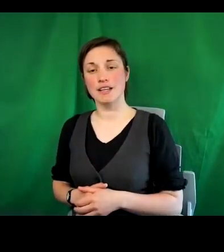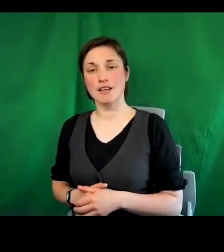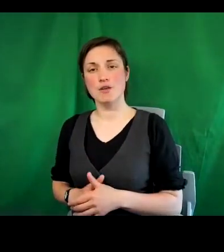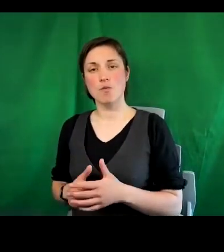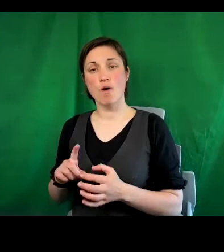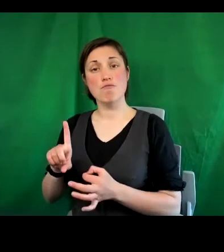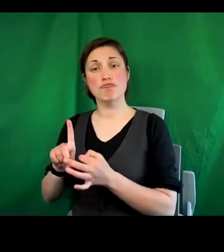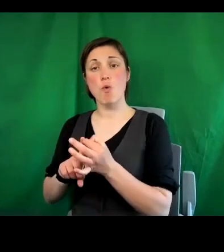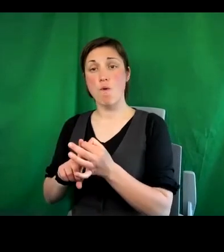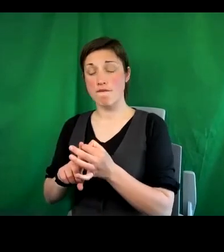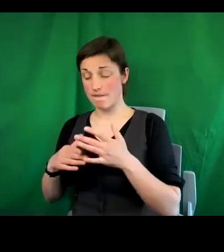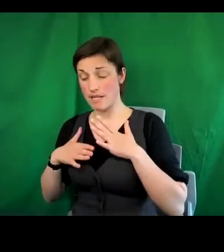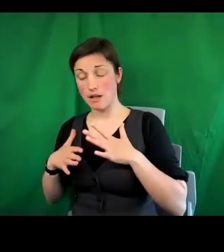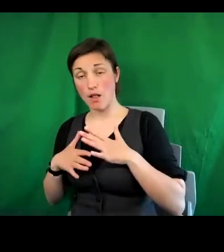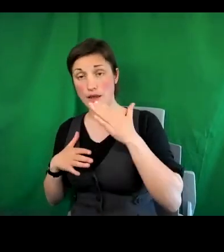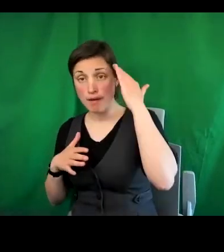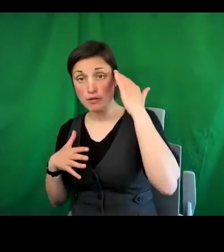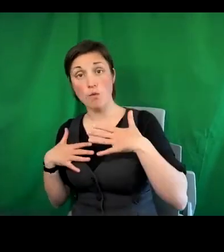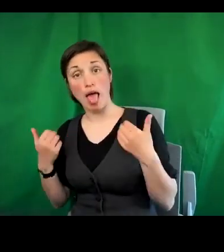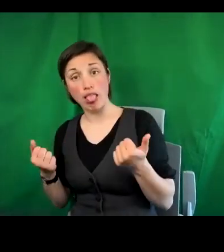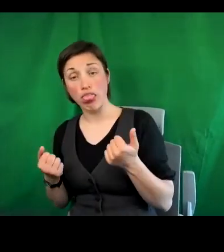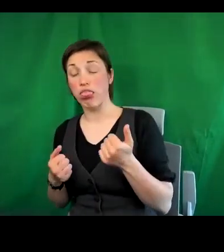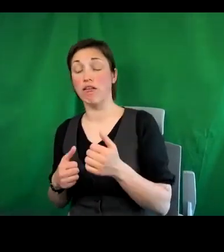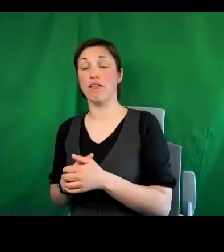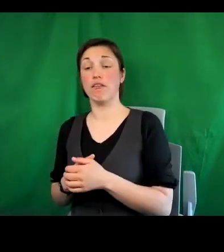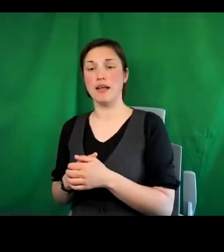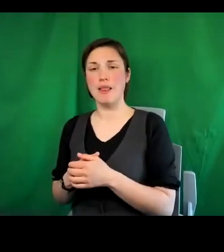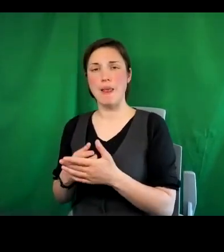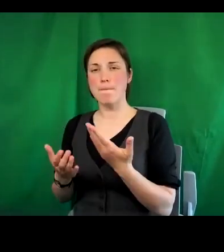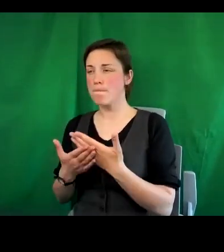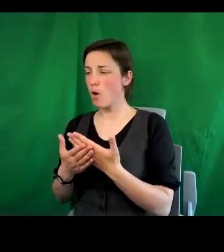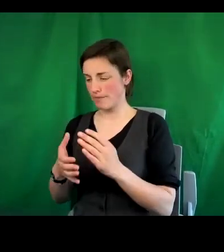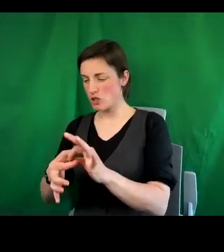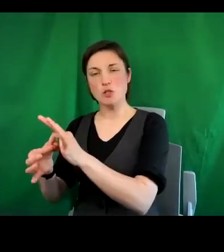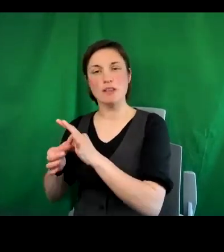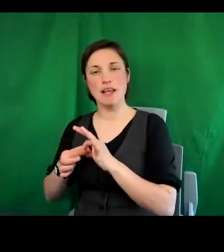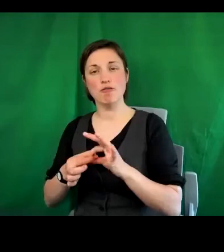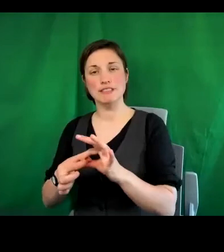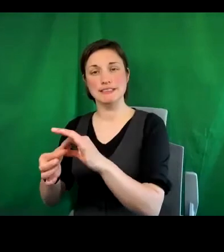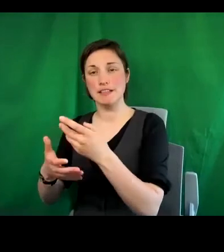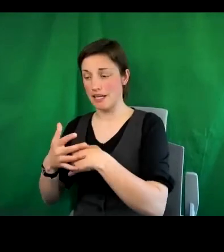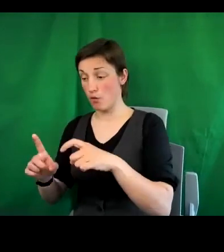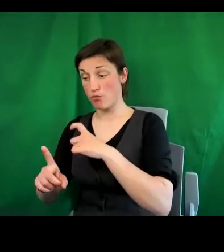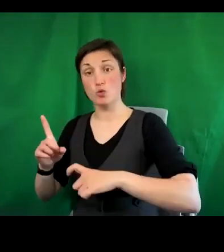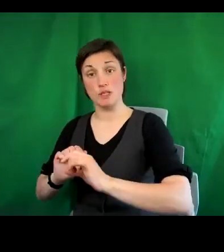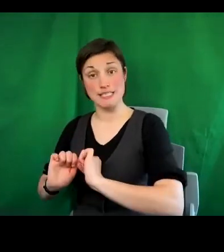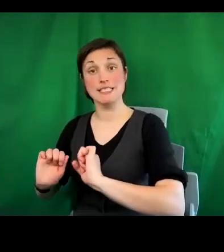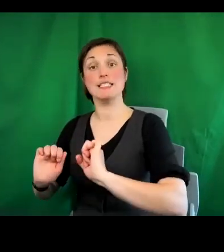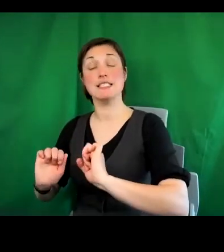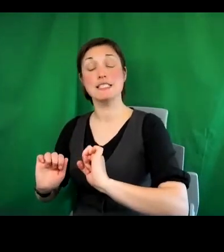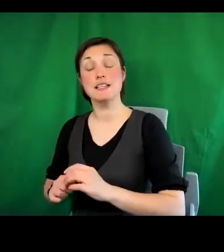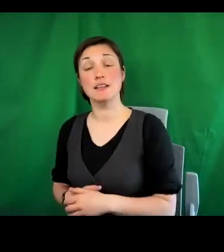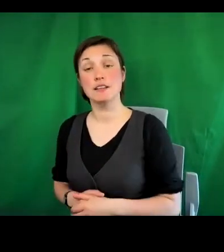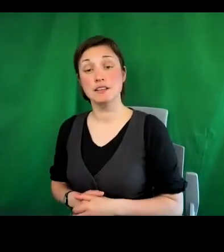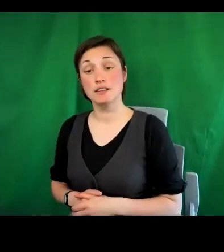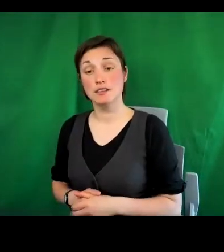mental health. It resulted in much more solidarity within the community and was one of those